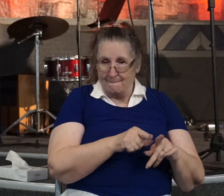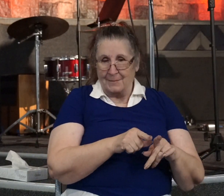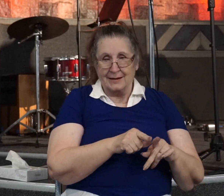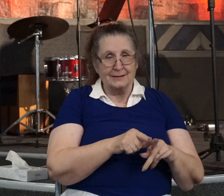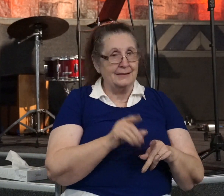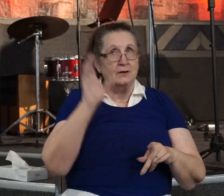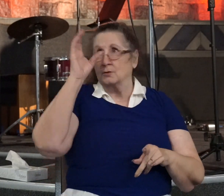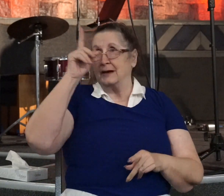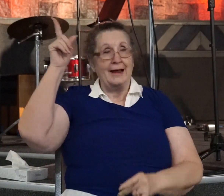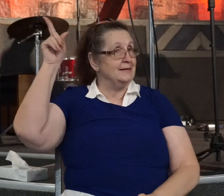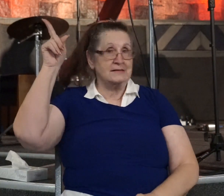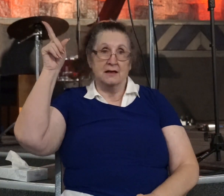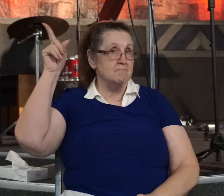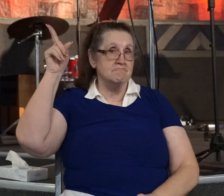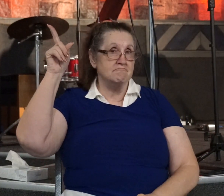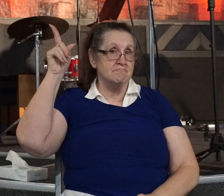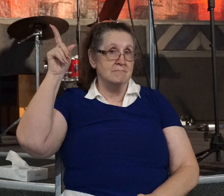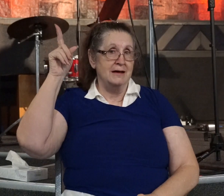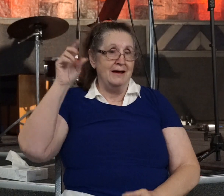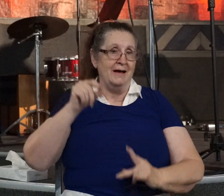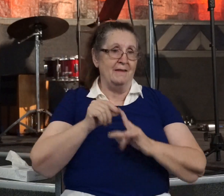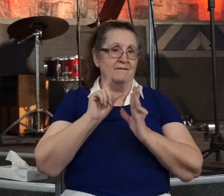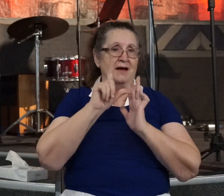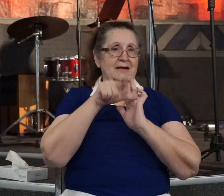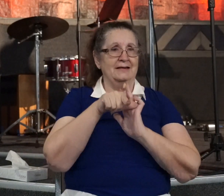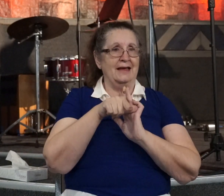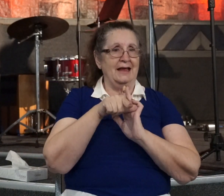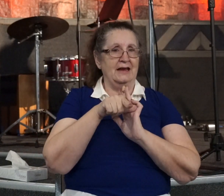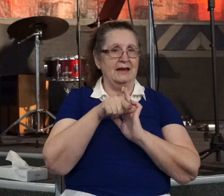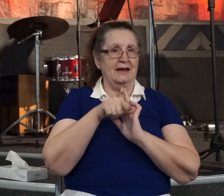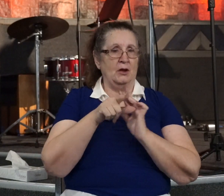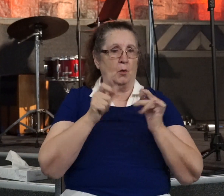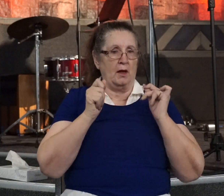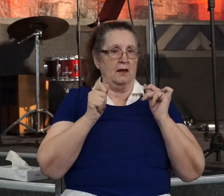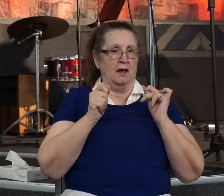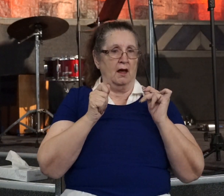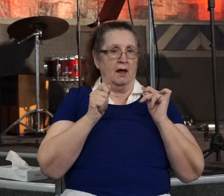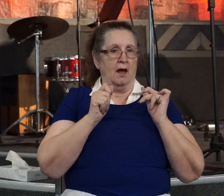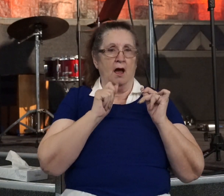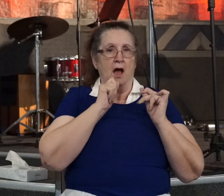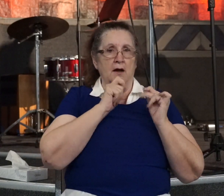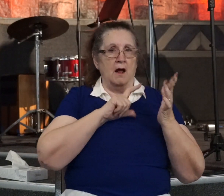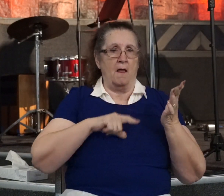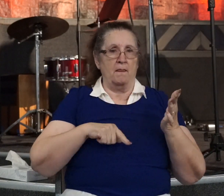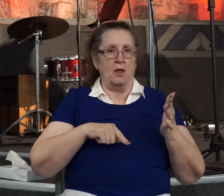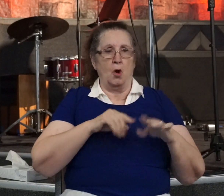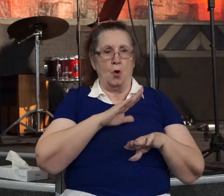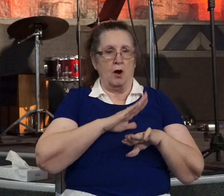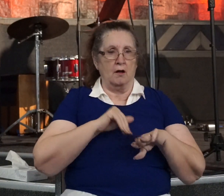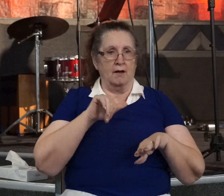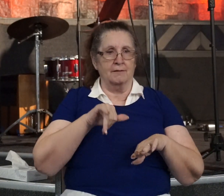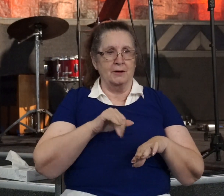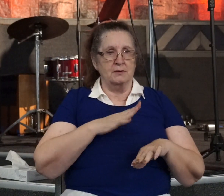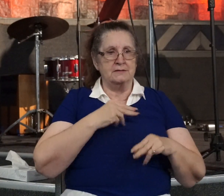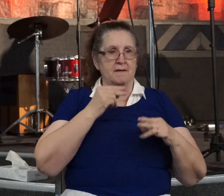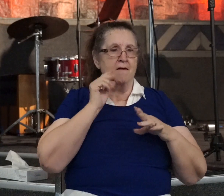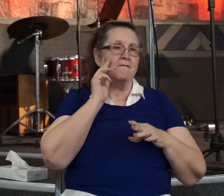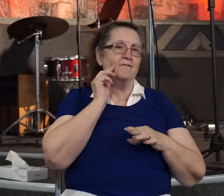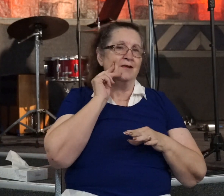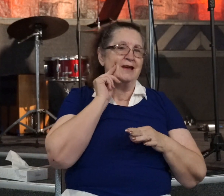him. And they find out very quickly that it wasn't the Lord, it was their flesh. And that can